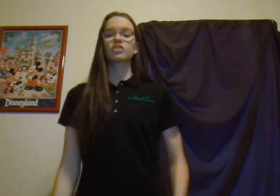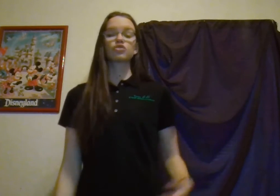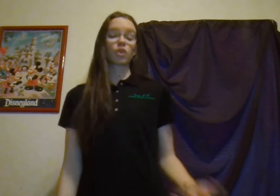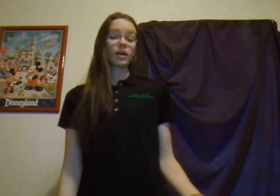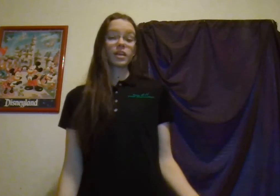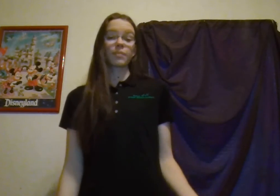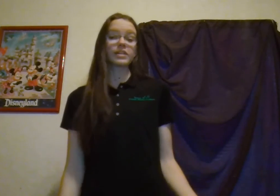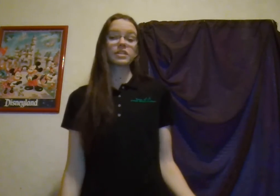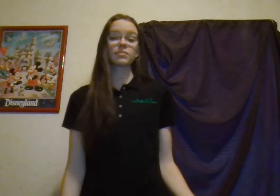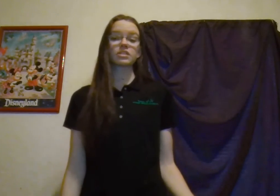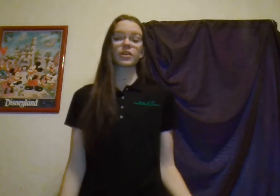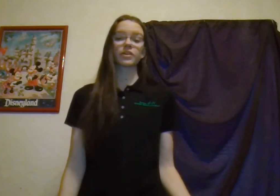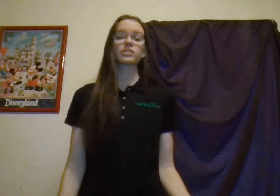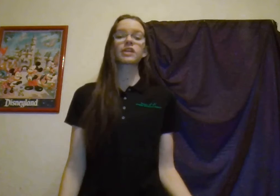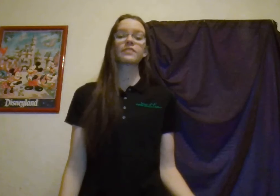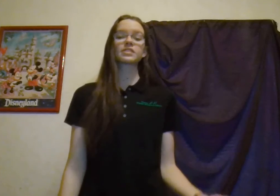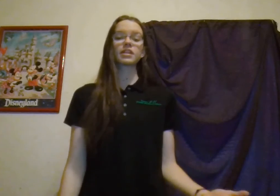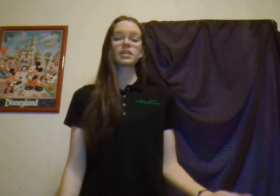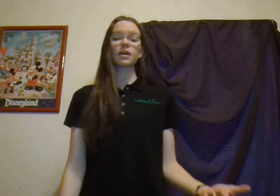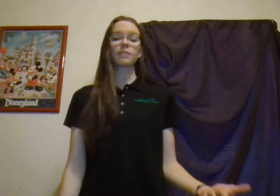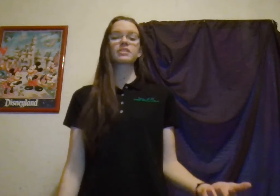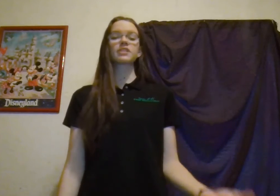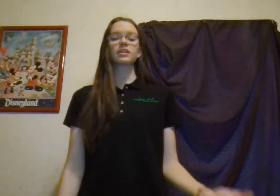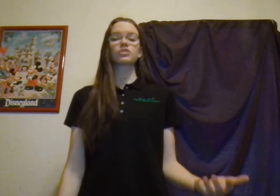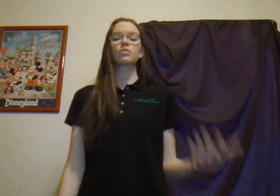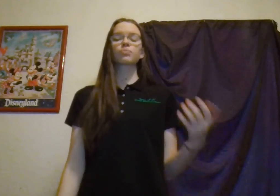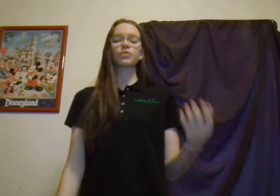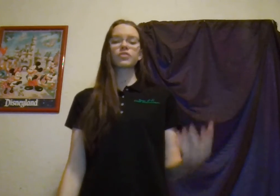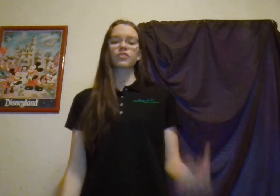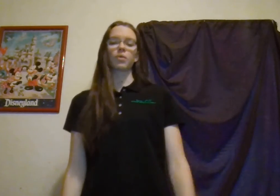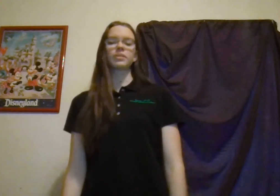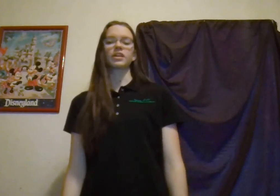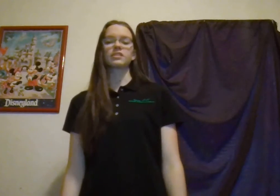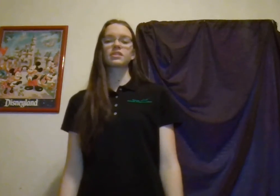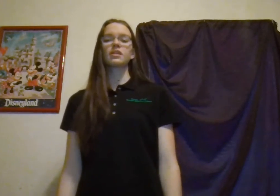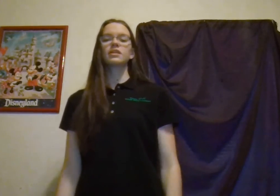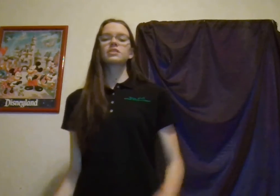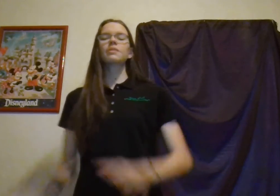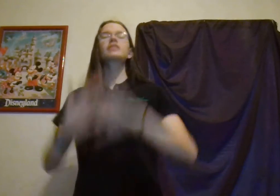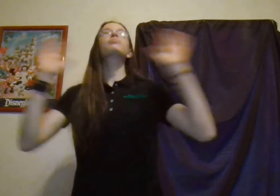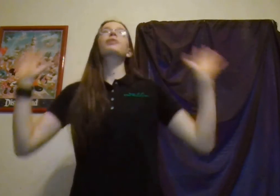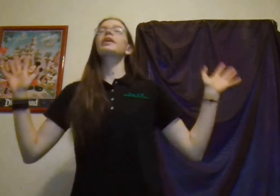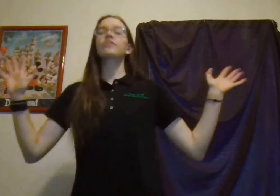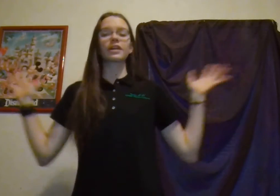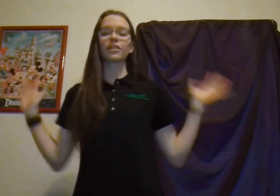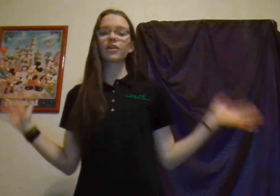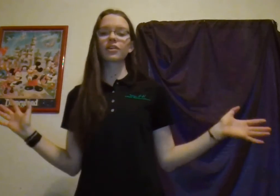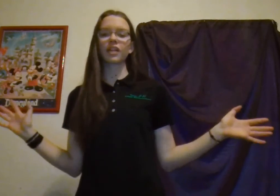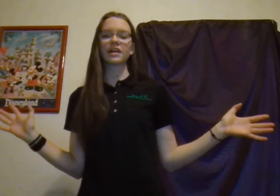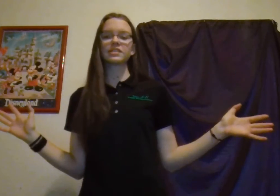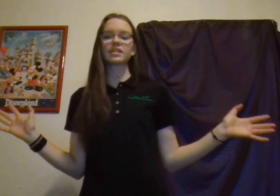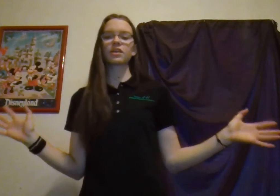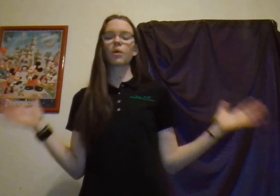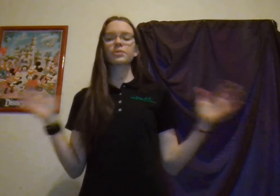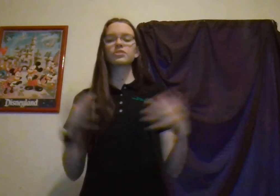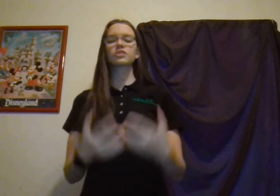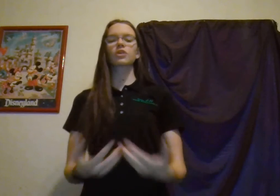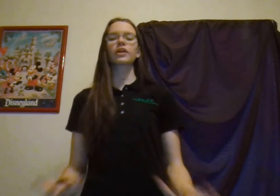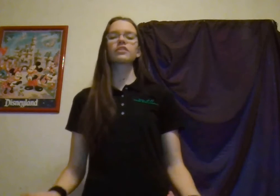Drawing and painting materials have studied have been studied to improve their formulas, to make them brighter and longer lasting or produce a greater